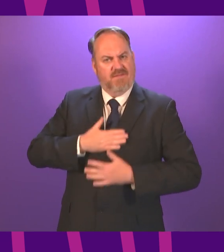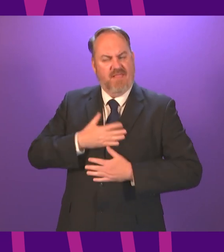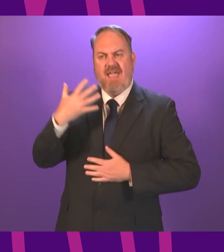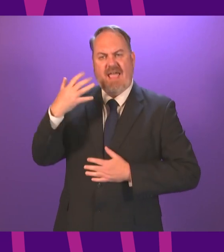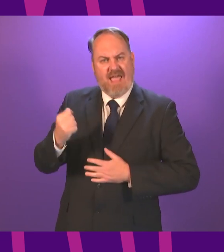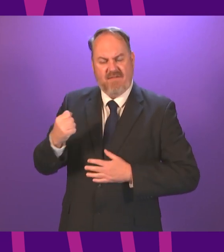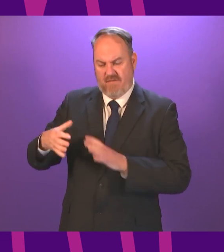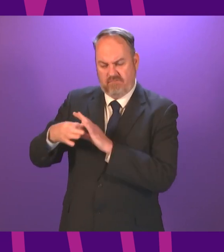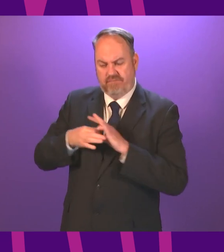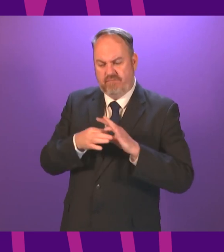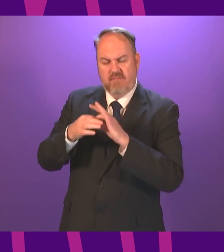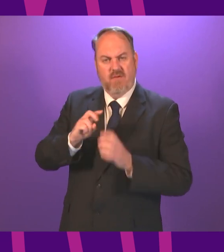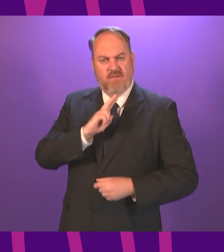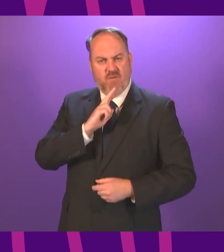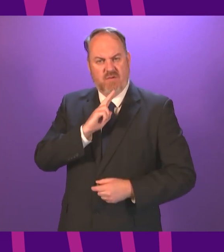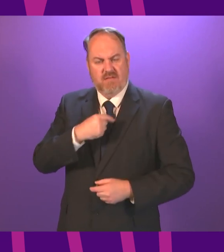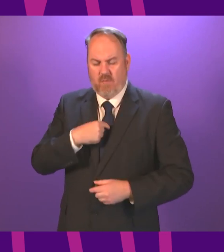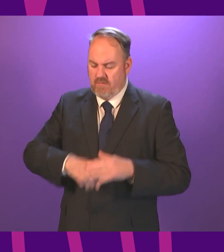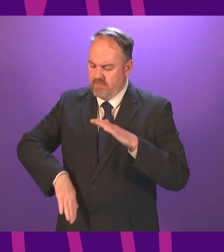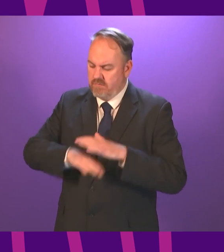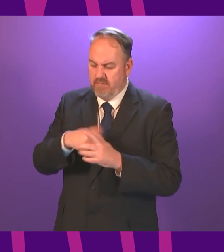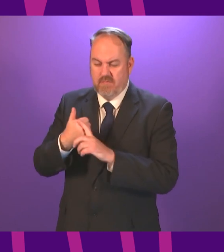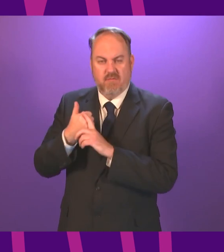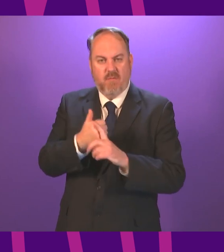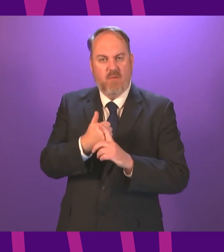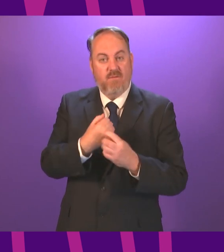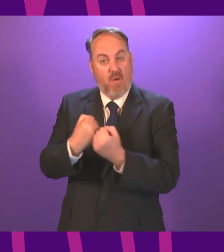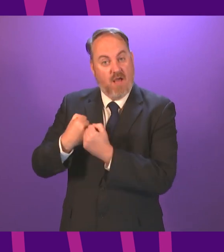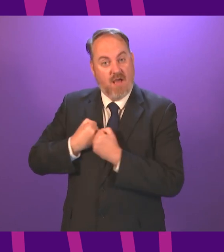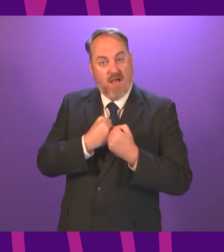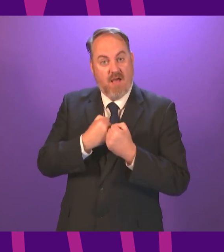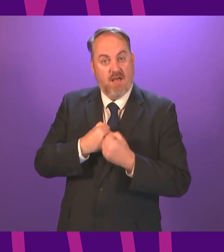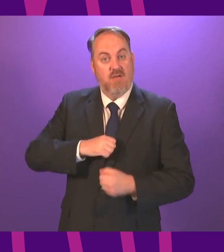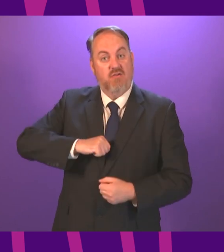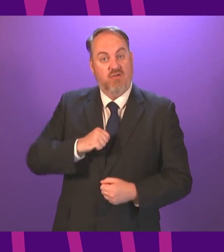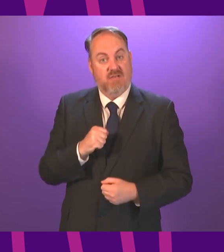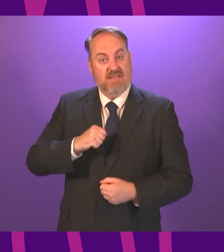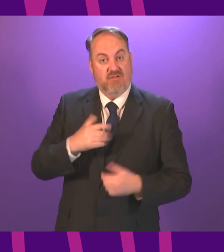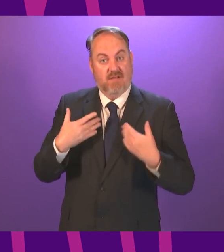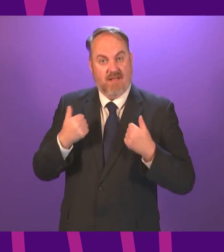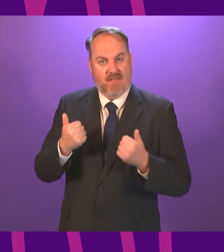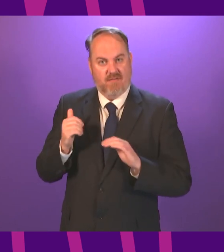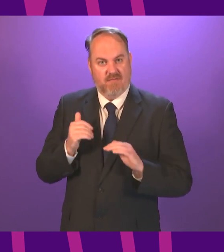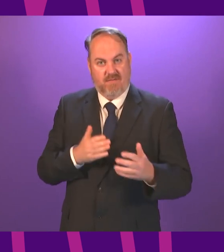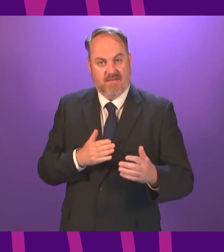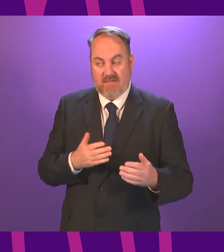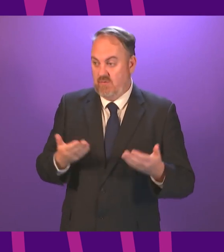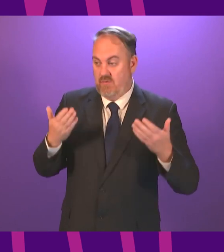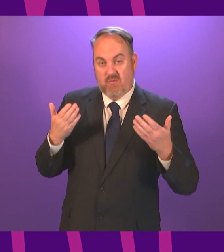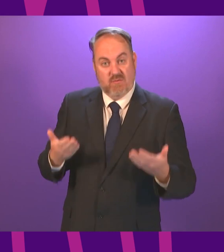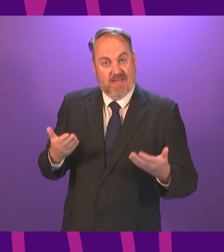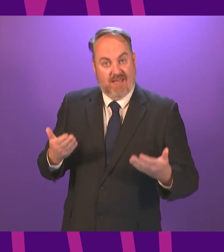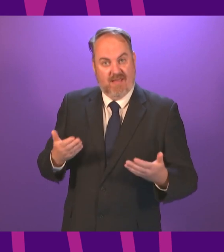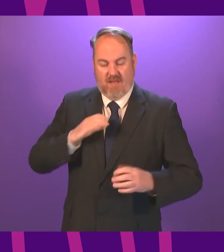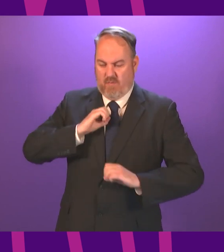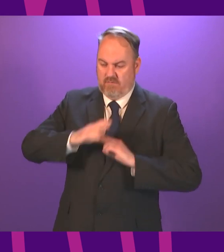I want to be the strongest advocate for our Scottish health service today I'm going to give voice to some of the